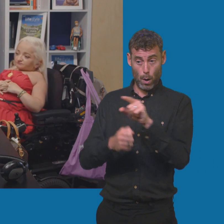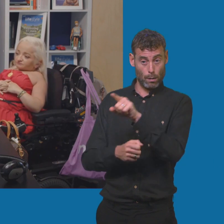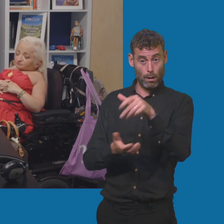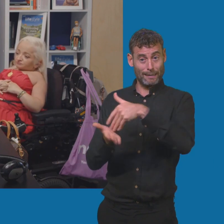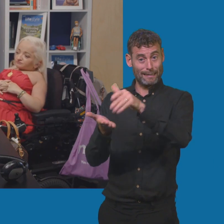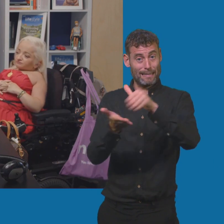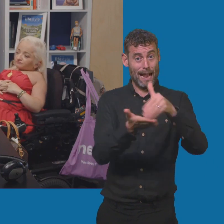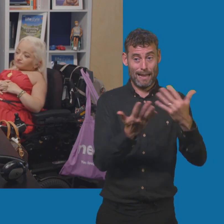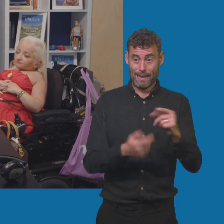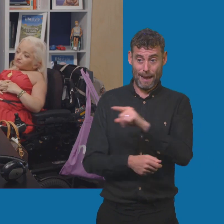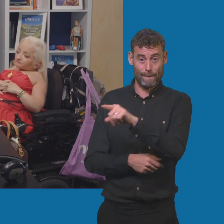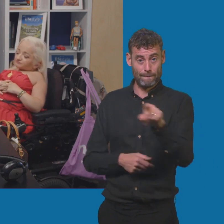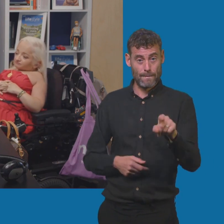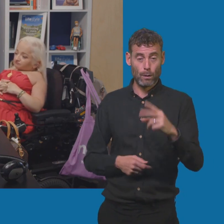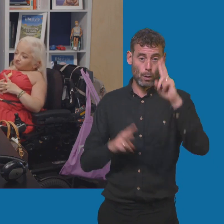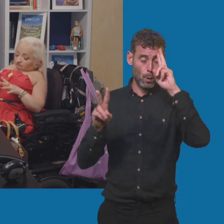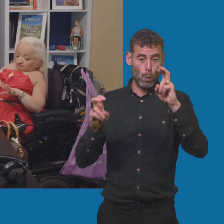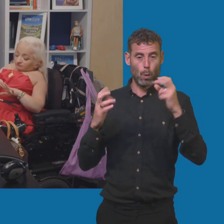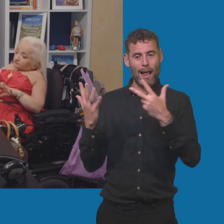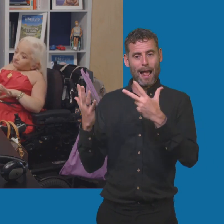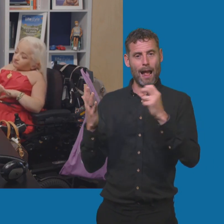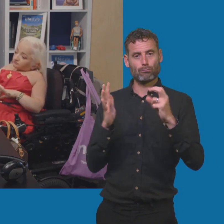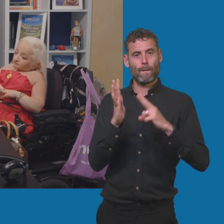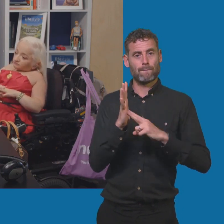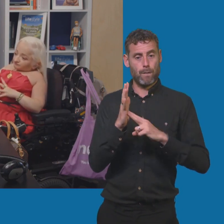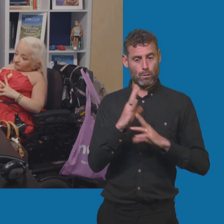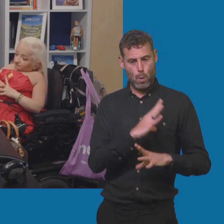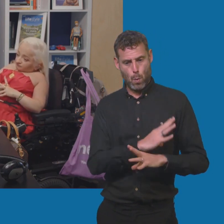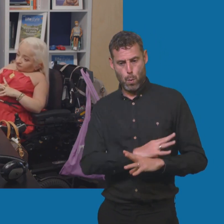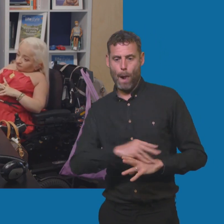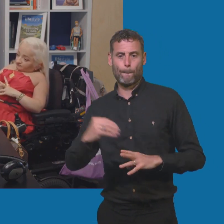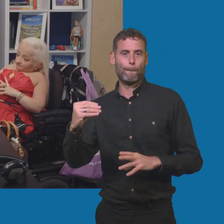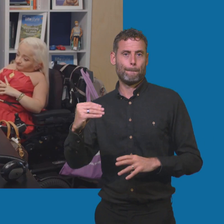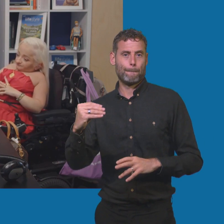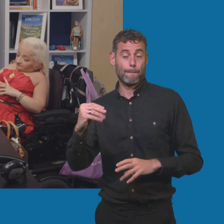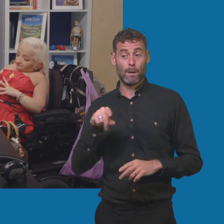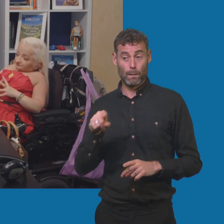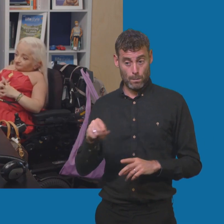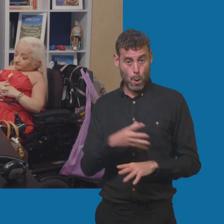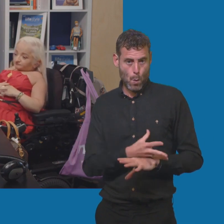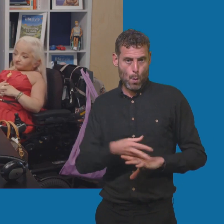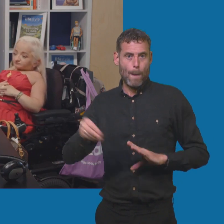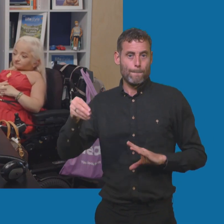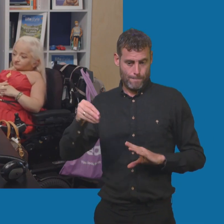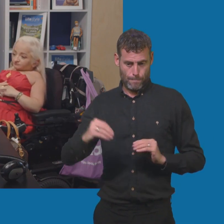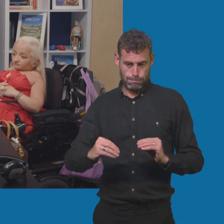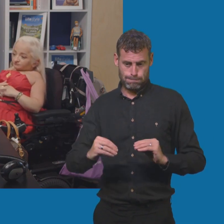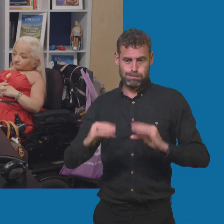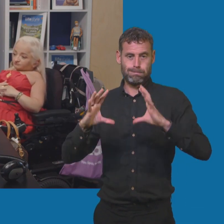that have something called 800 volt architecture which means they can charge really fast. If you've got one of those and you're lucky enough to find a 350 kilowatt